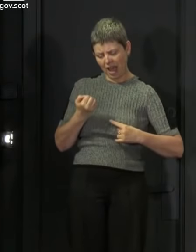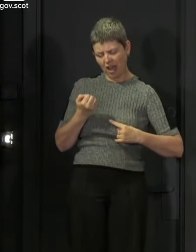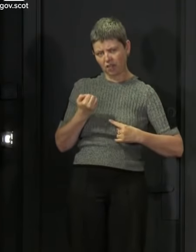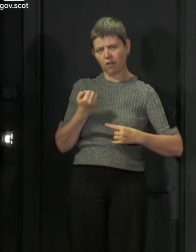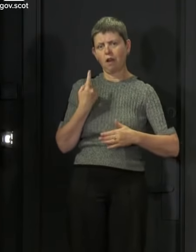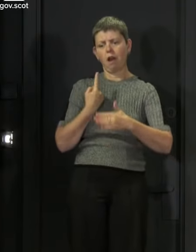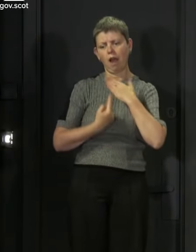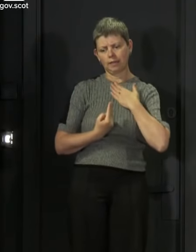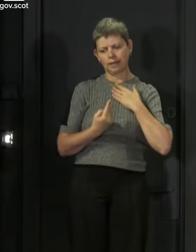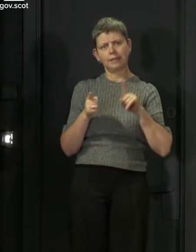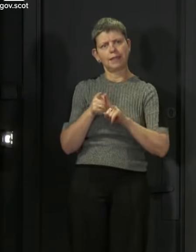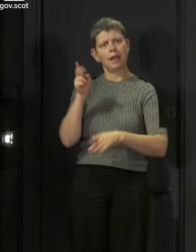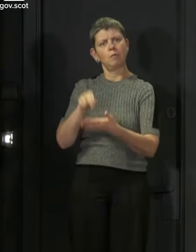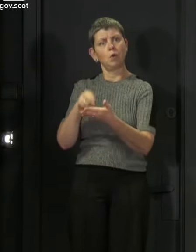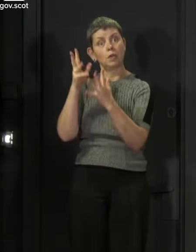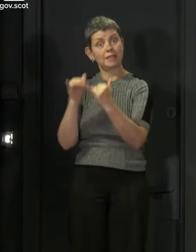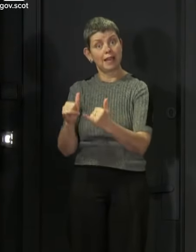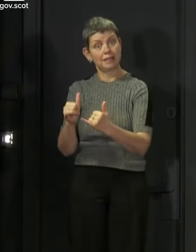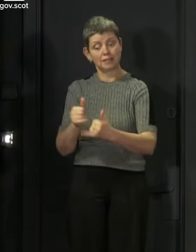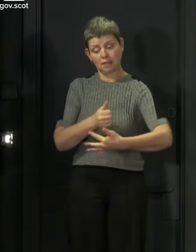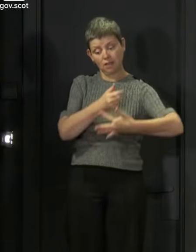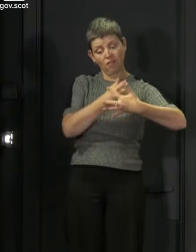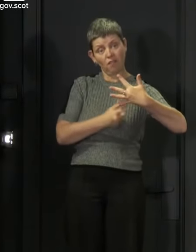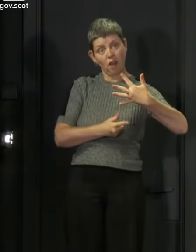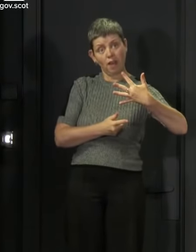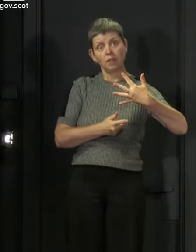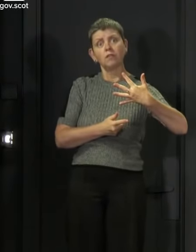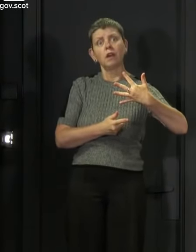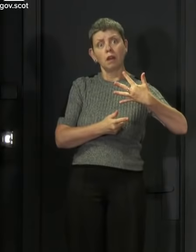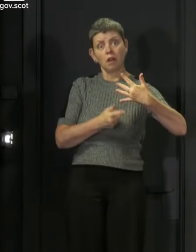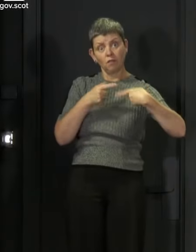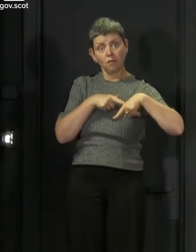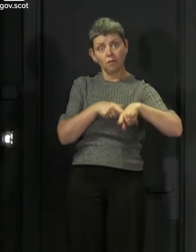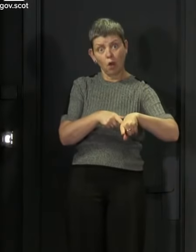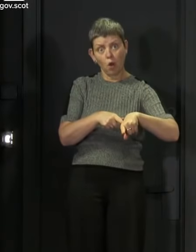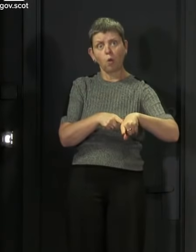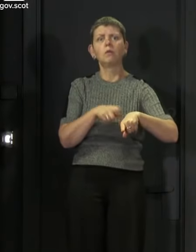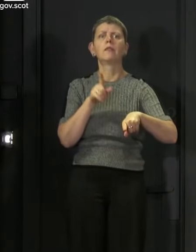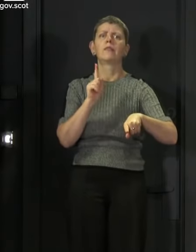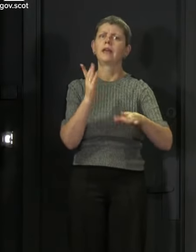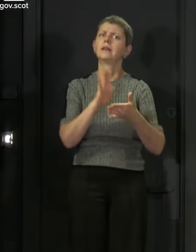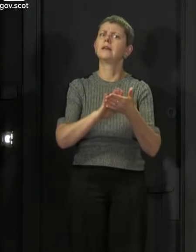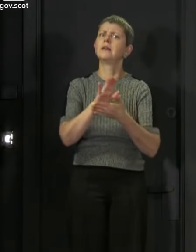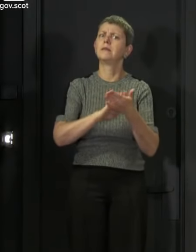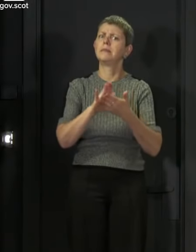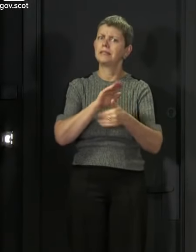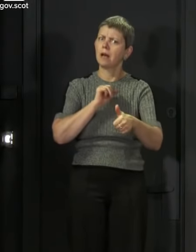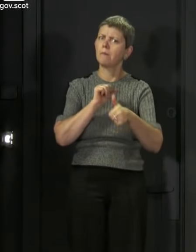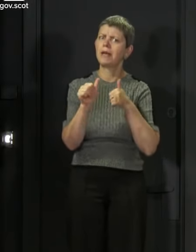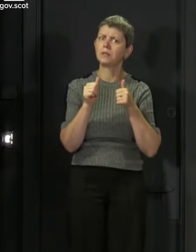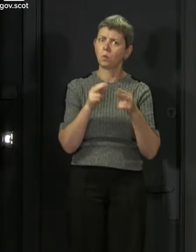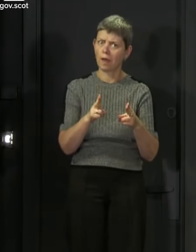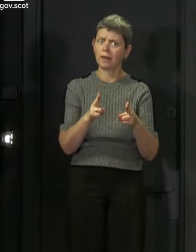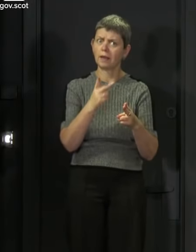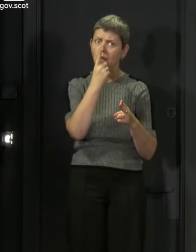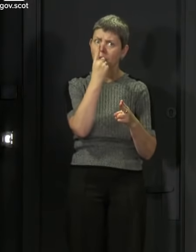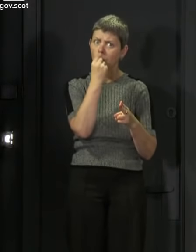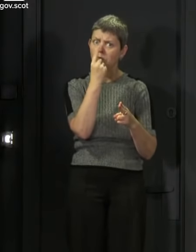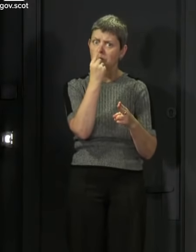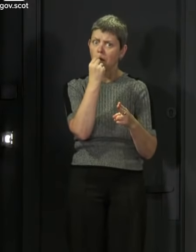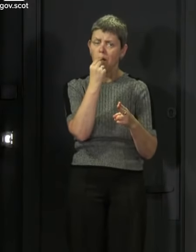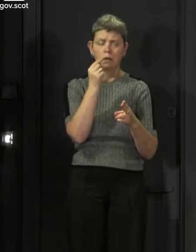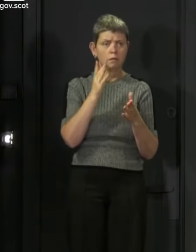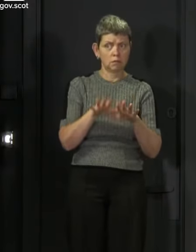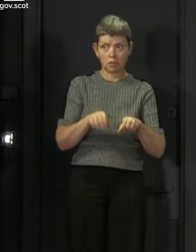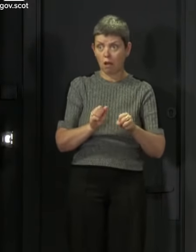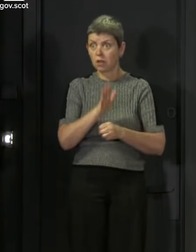If all of us remember and abide by these five measures, then we have the best possible chance as we interact